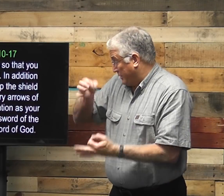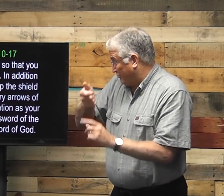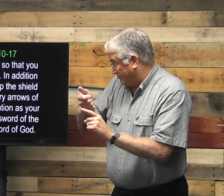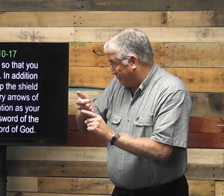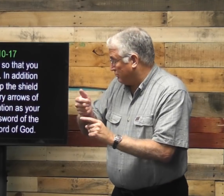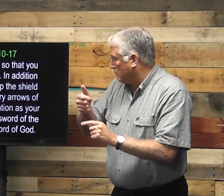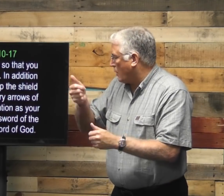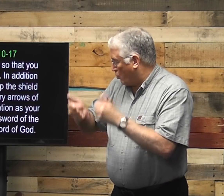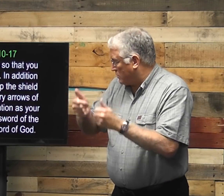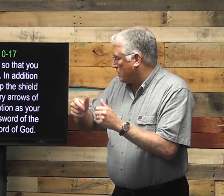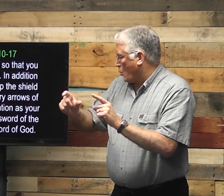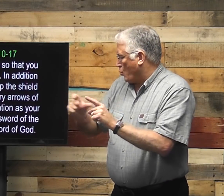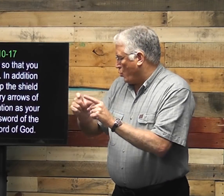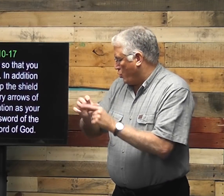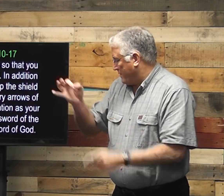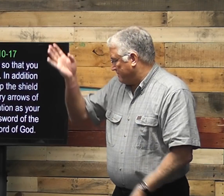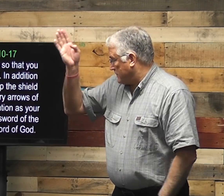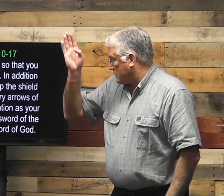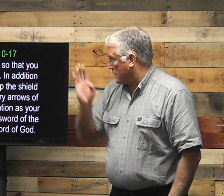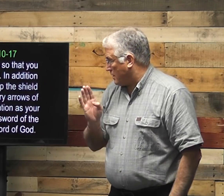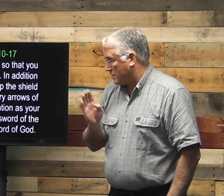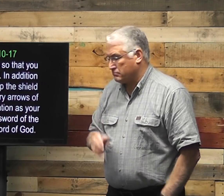spirit, which is the word of God.